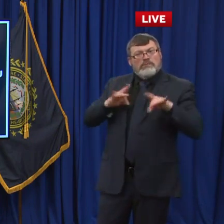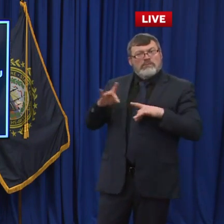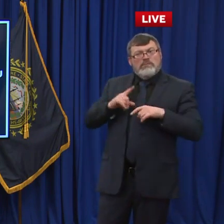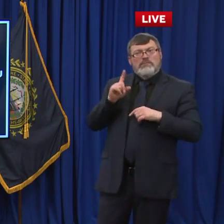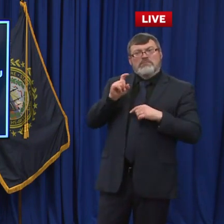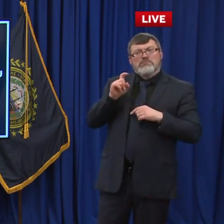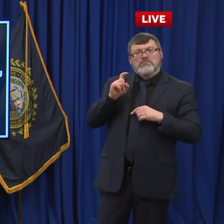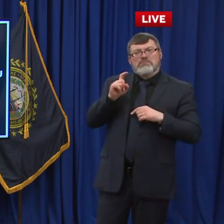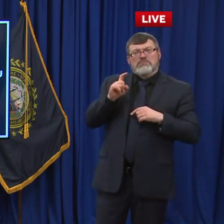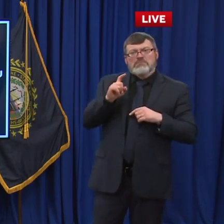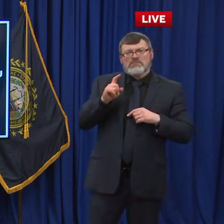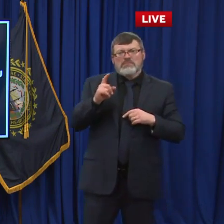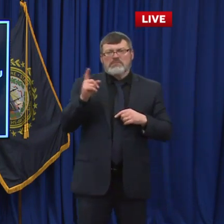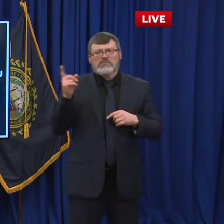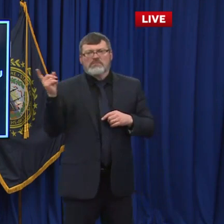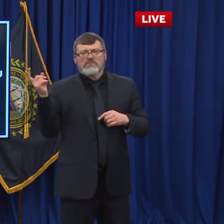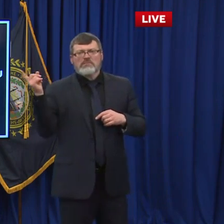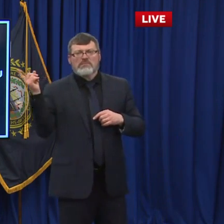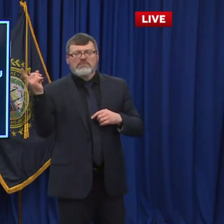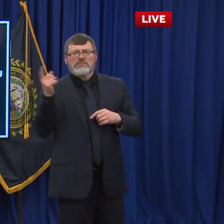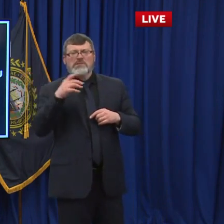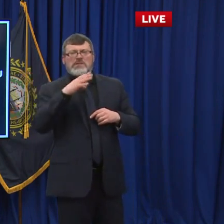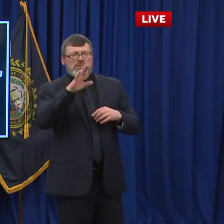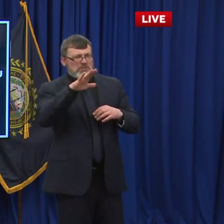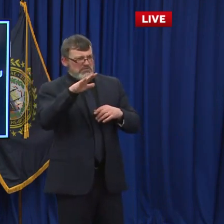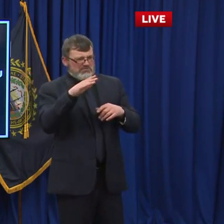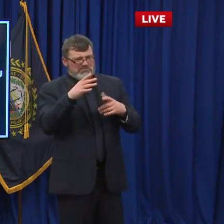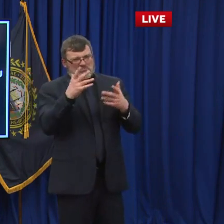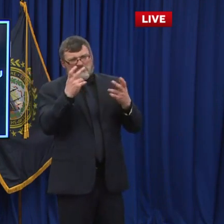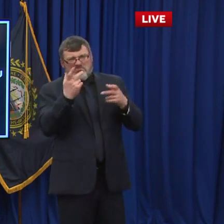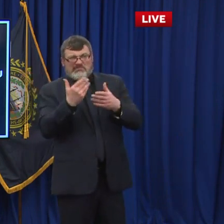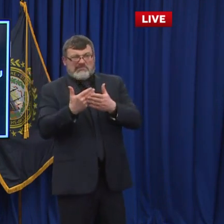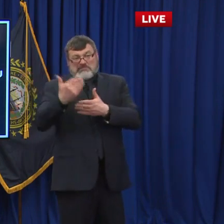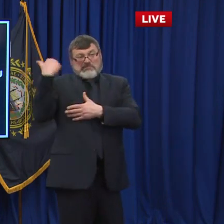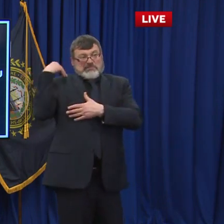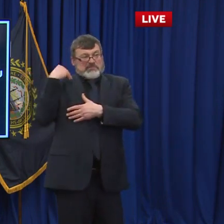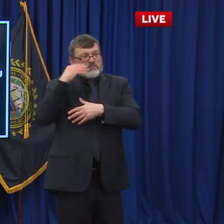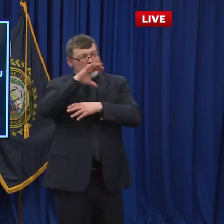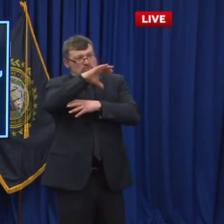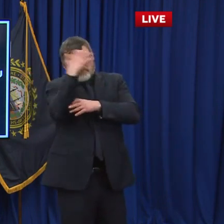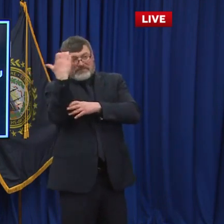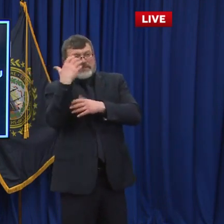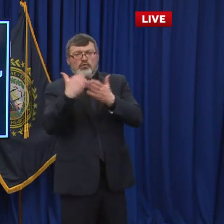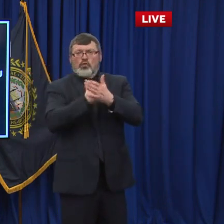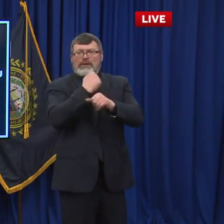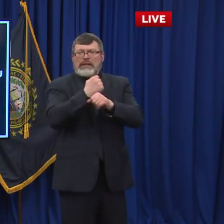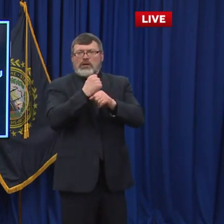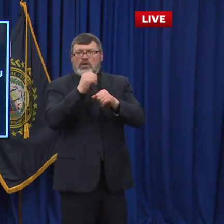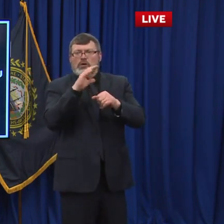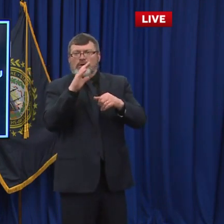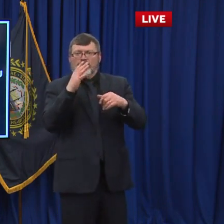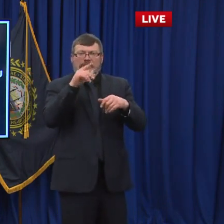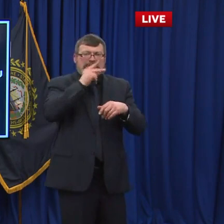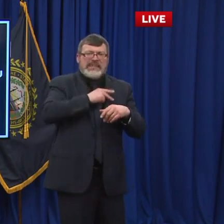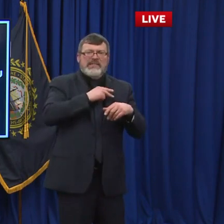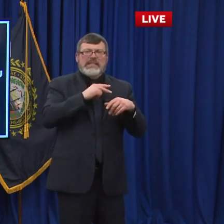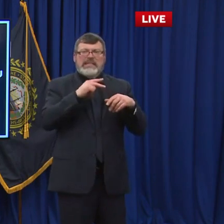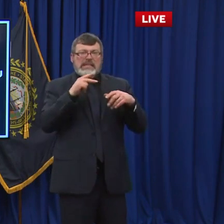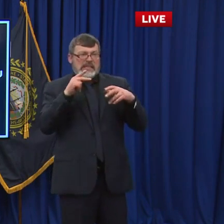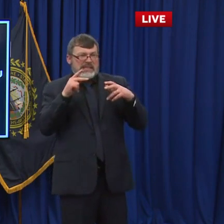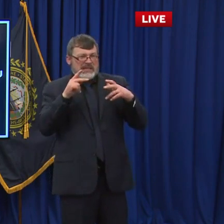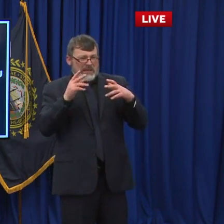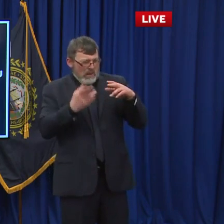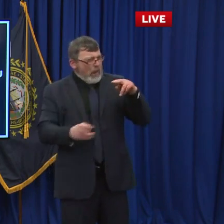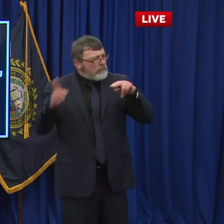if you're asking whether the hospitalization rate amongst children is going to skyrocket, no, that's not going to happen. We feel very